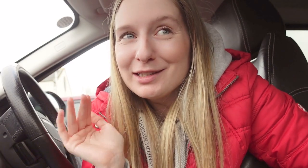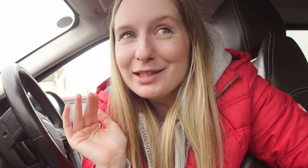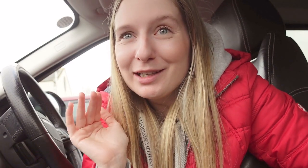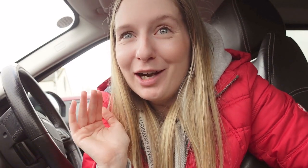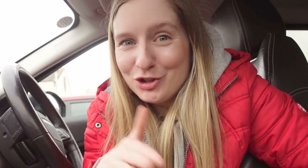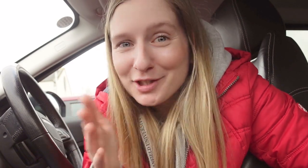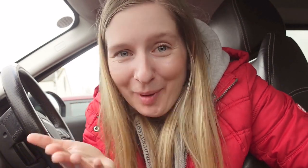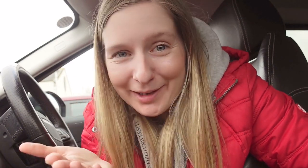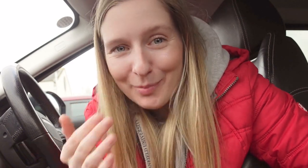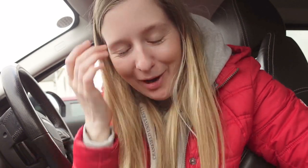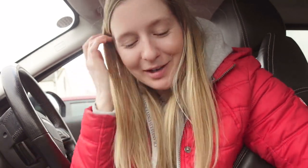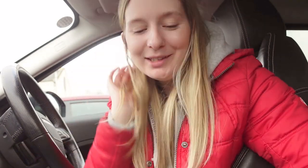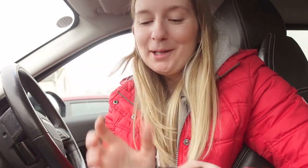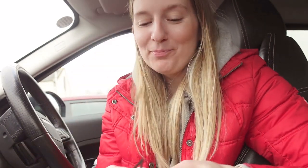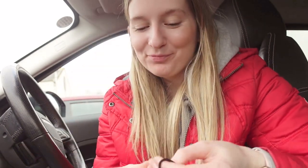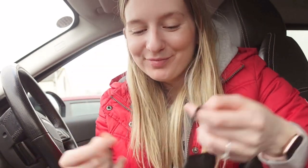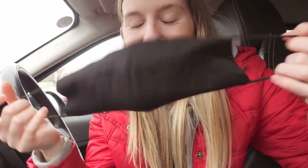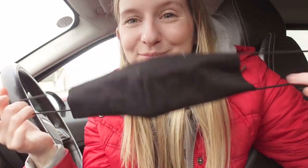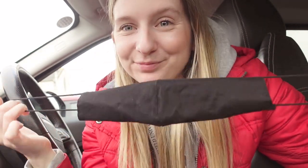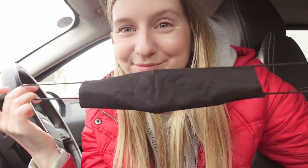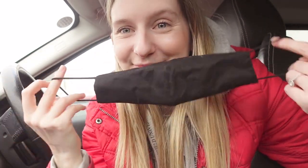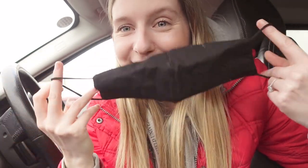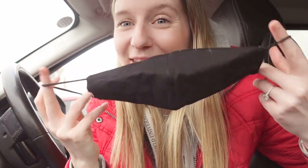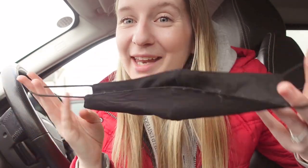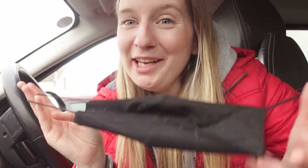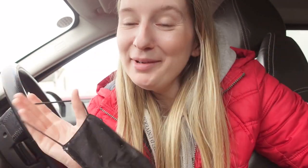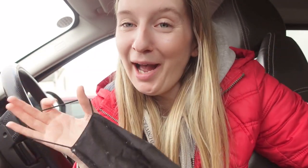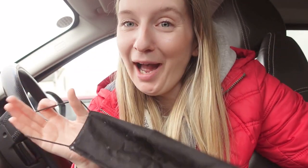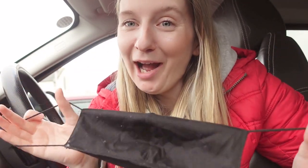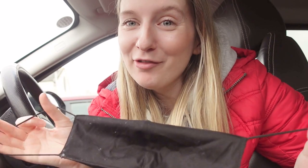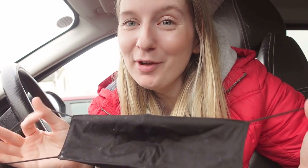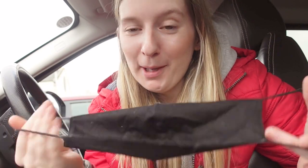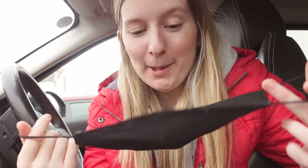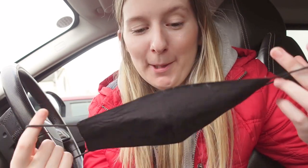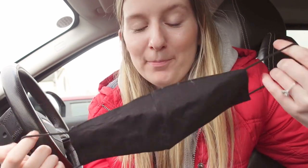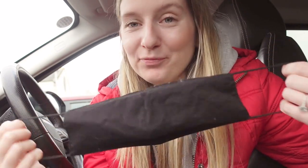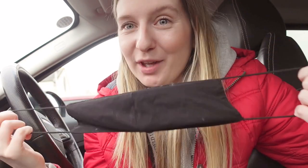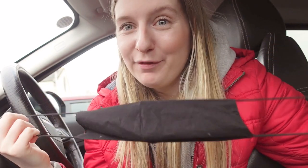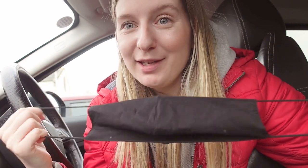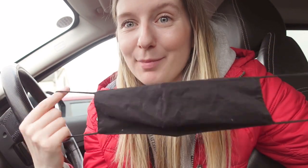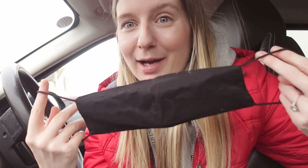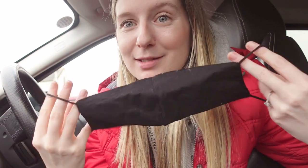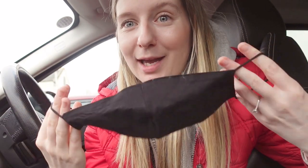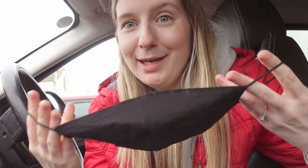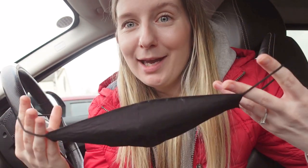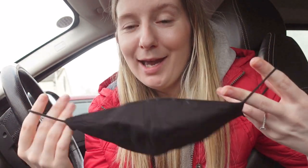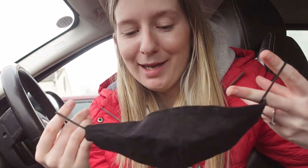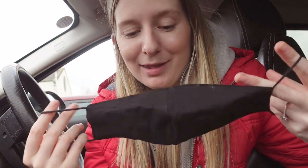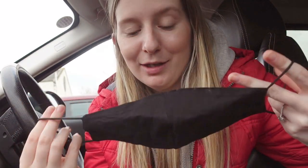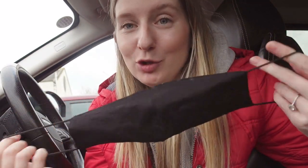are just a pain in the butt and here we have the face mask aka the you